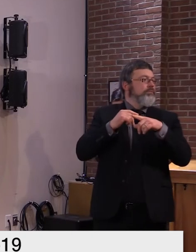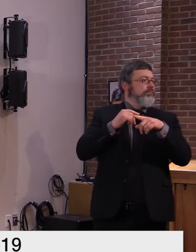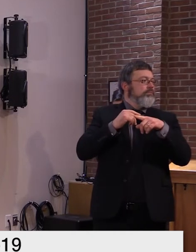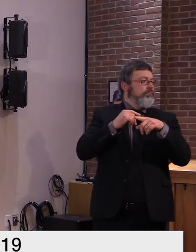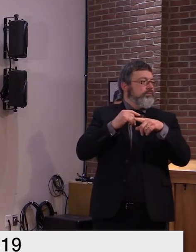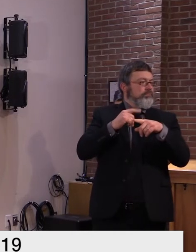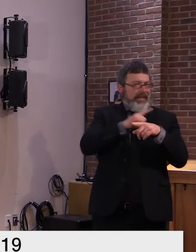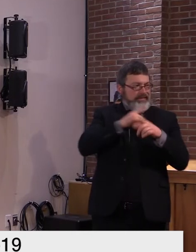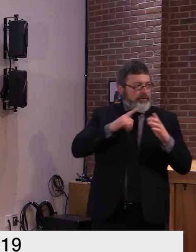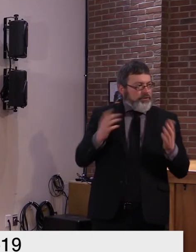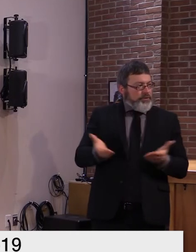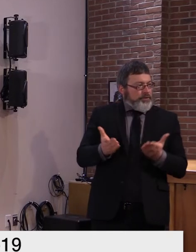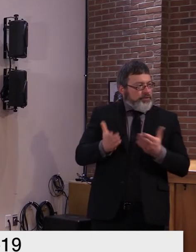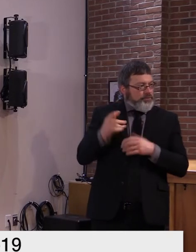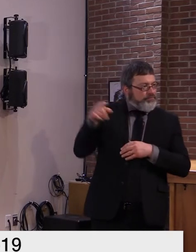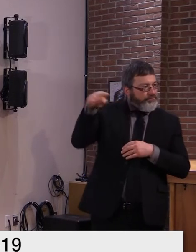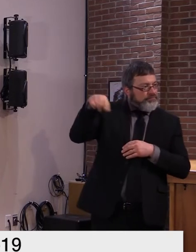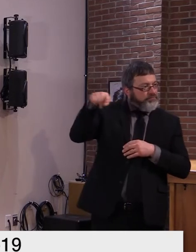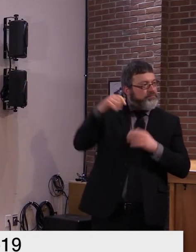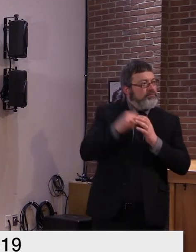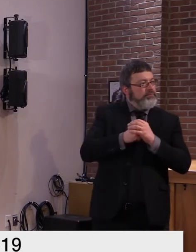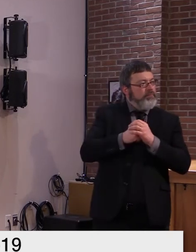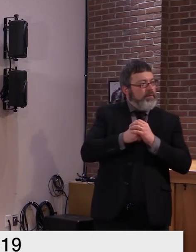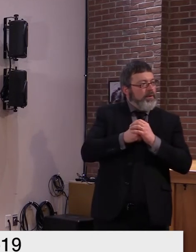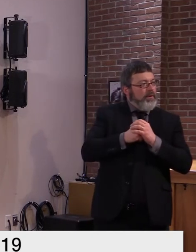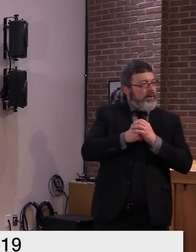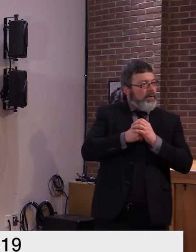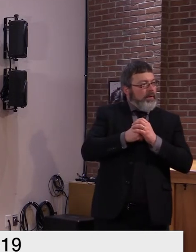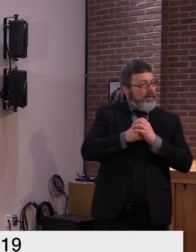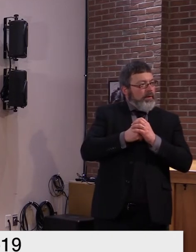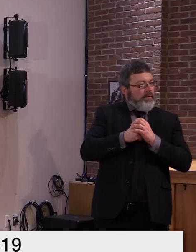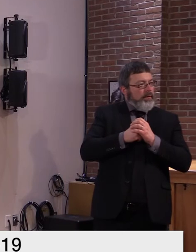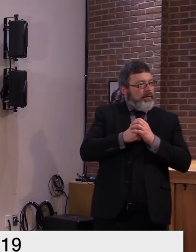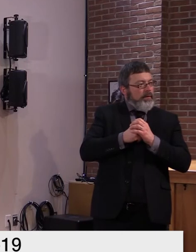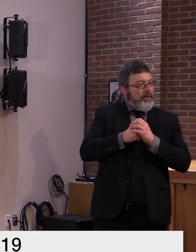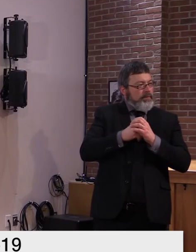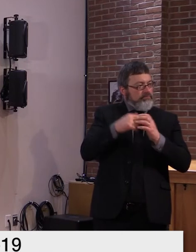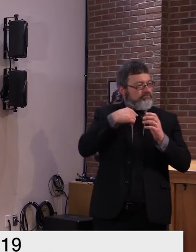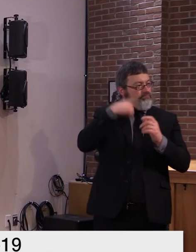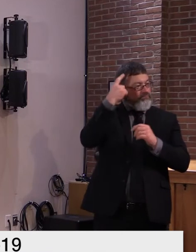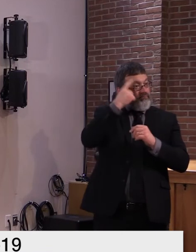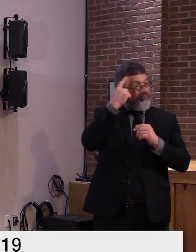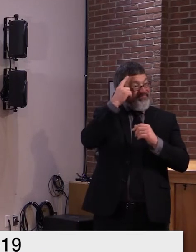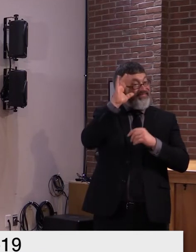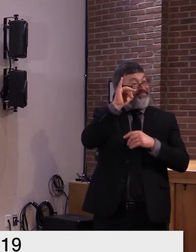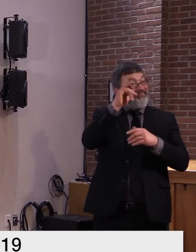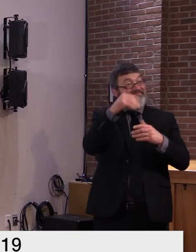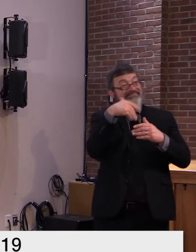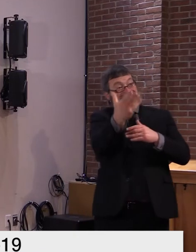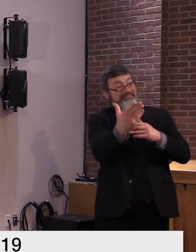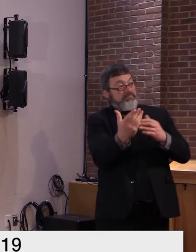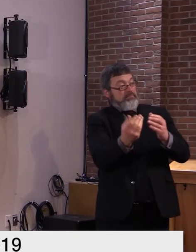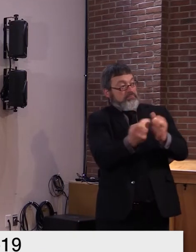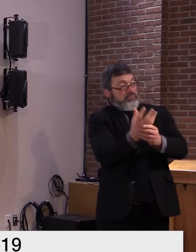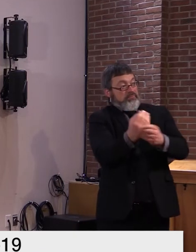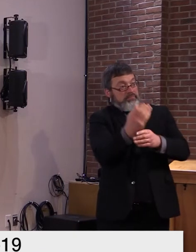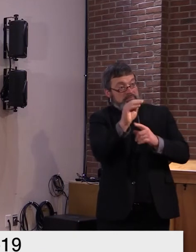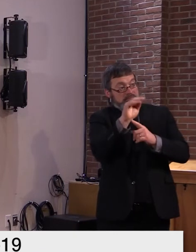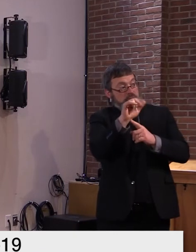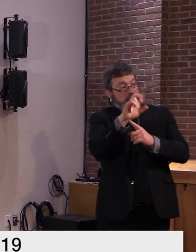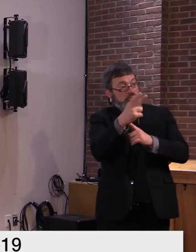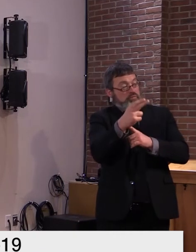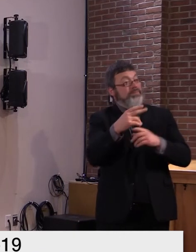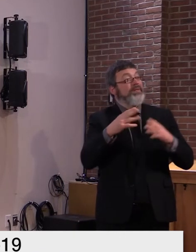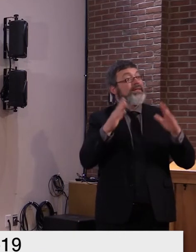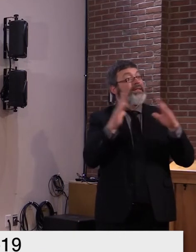the impact of the pandemic on town meeting day and it looks like they're um going to put together a bill that would